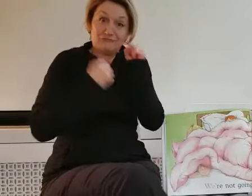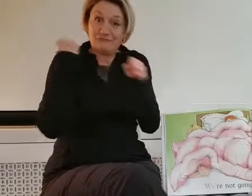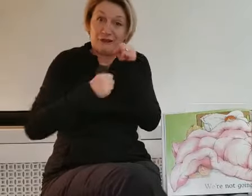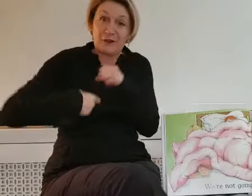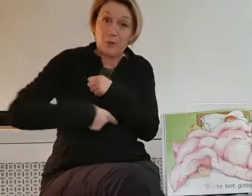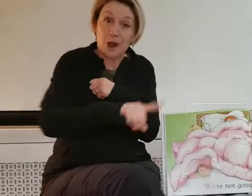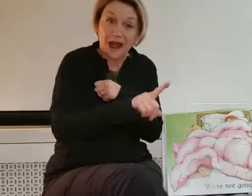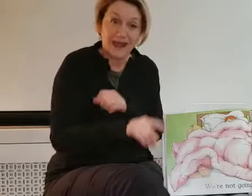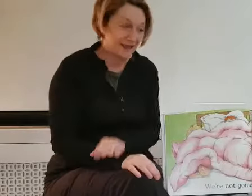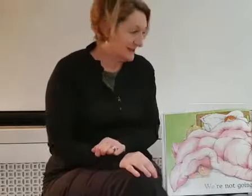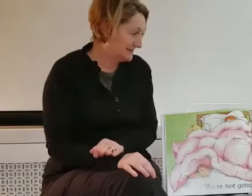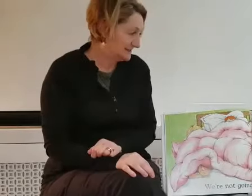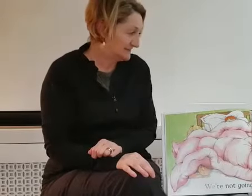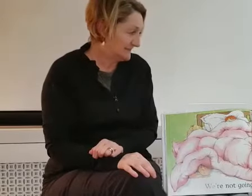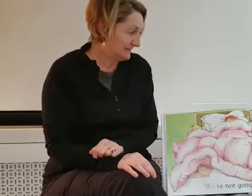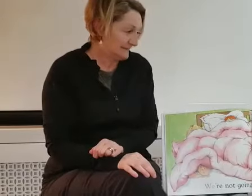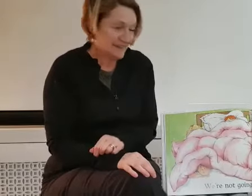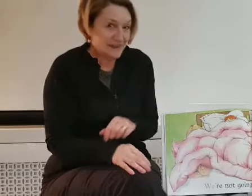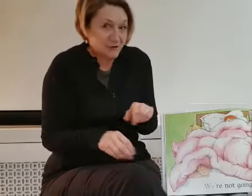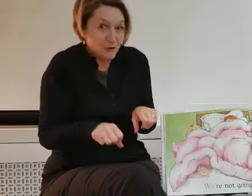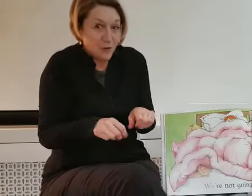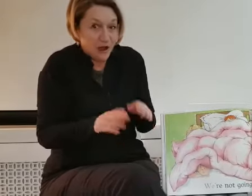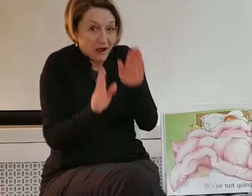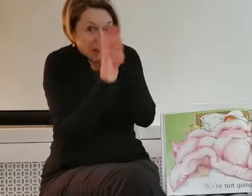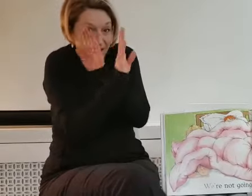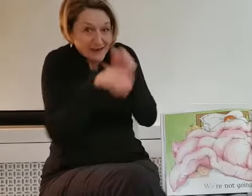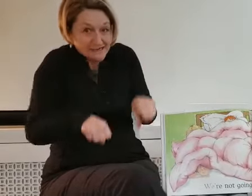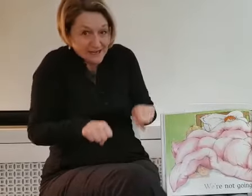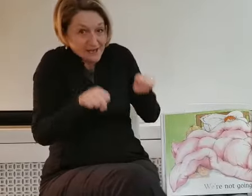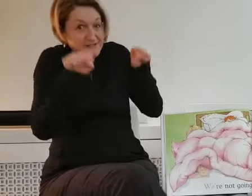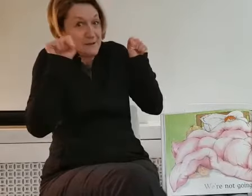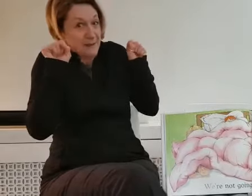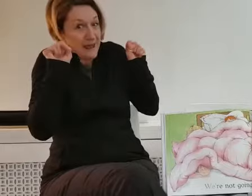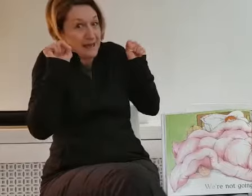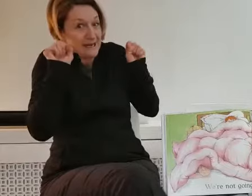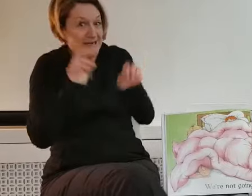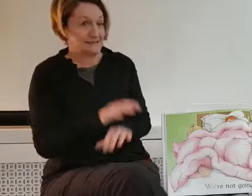ran away. They're all hiding under the blankets.